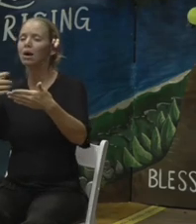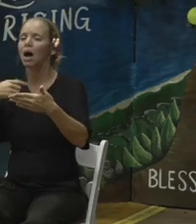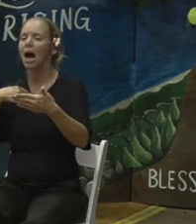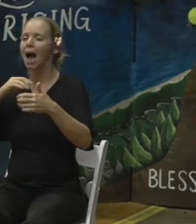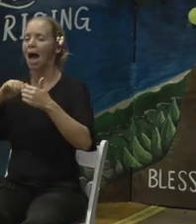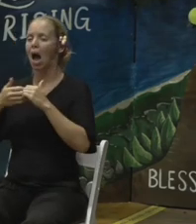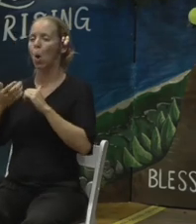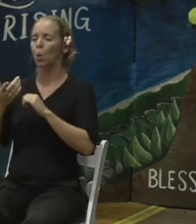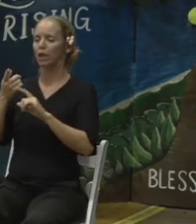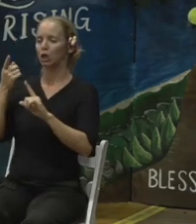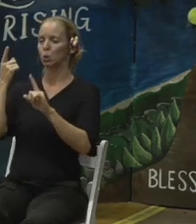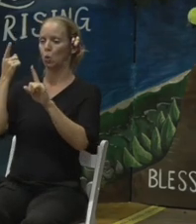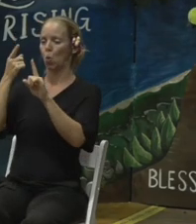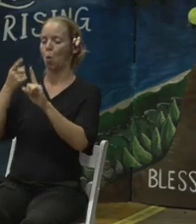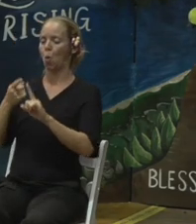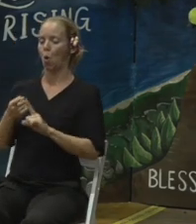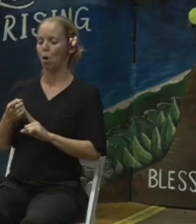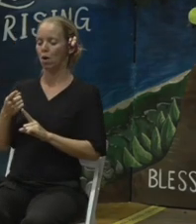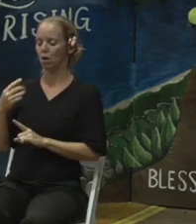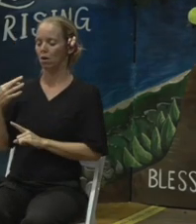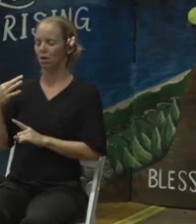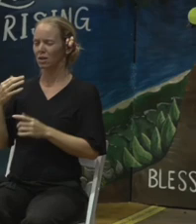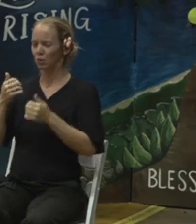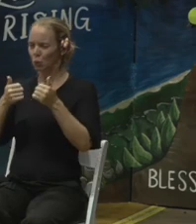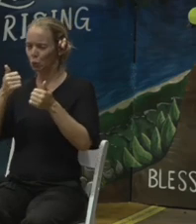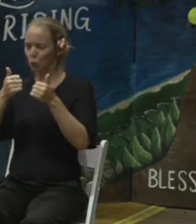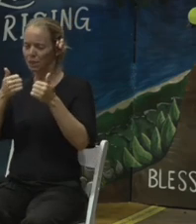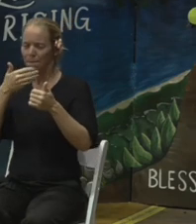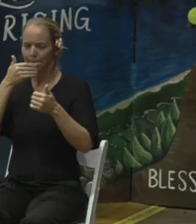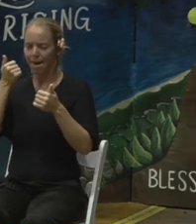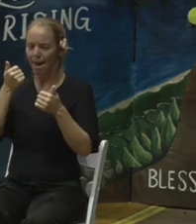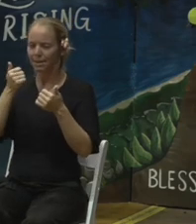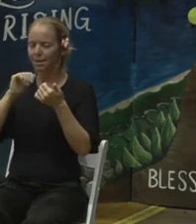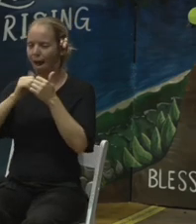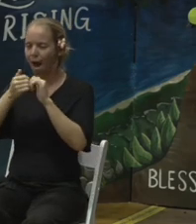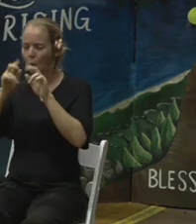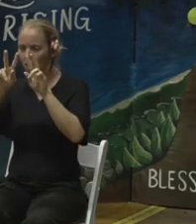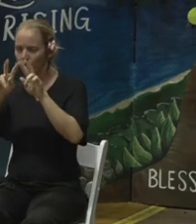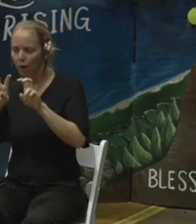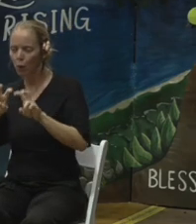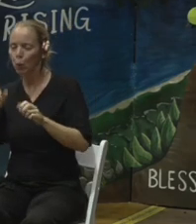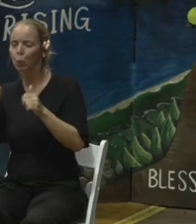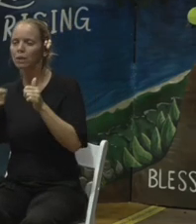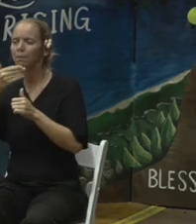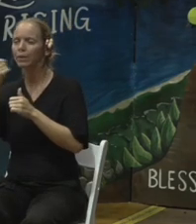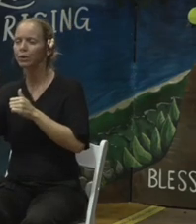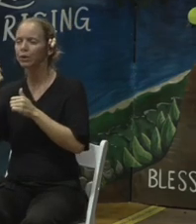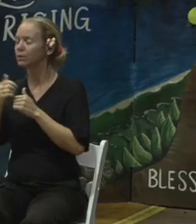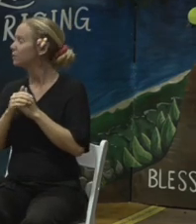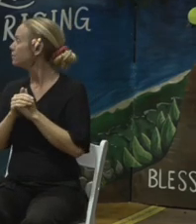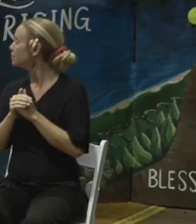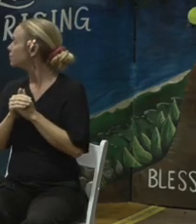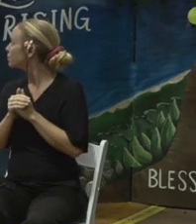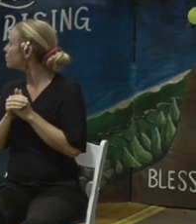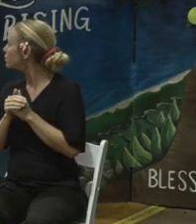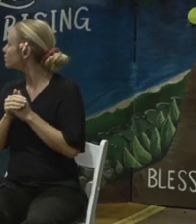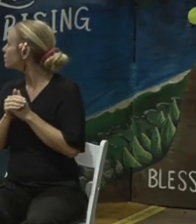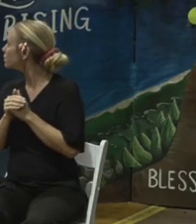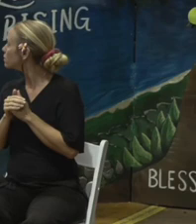believe there's eight, yeah, there's eight of them. So the two on the N, the one on the bypass is Makilahui,